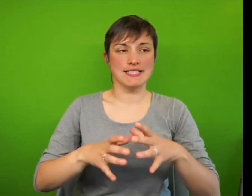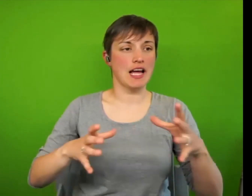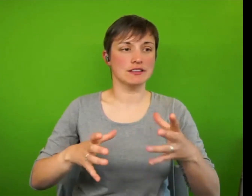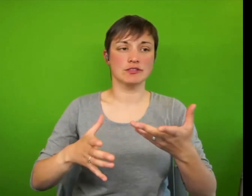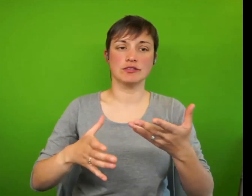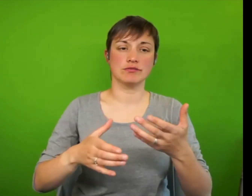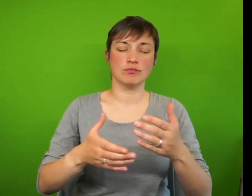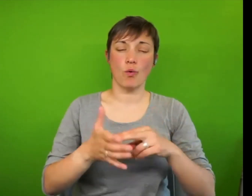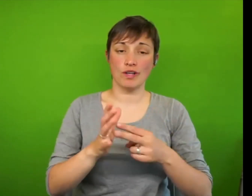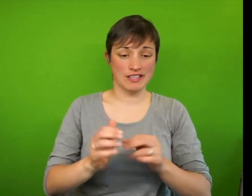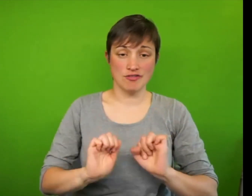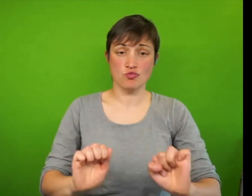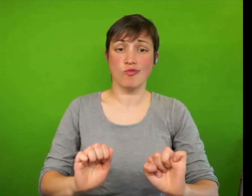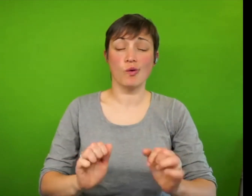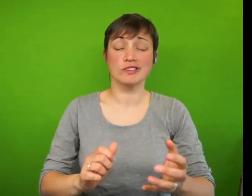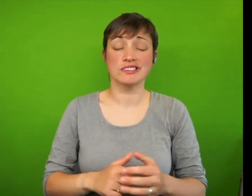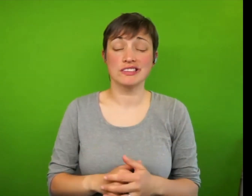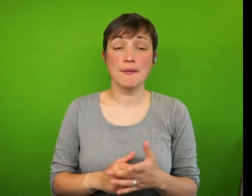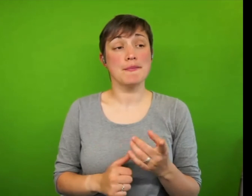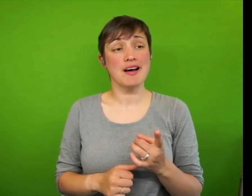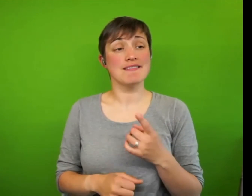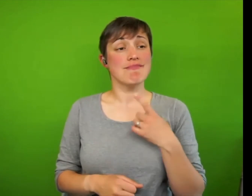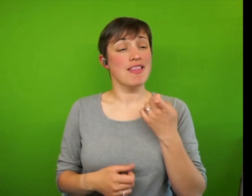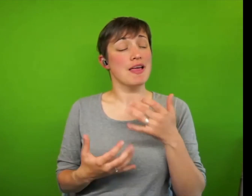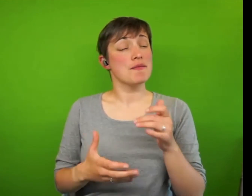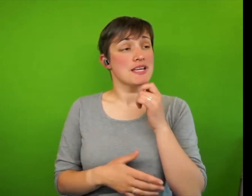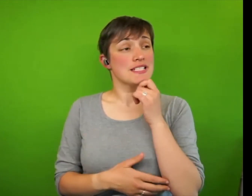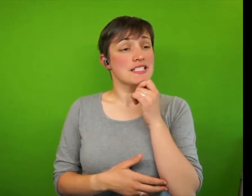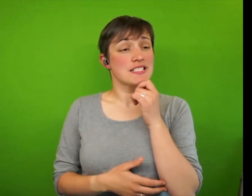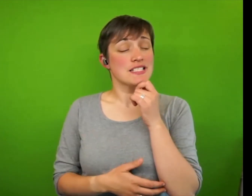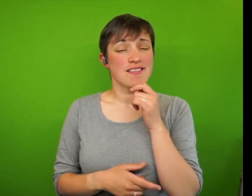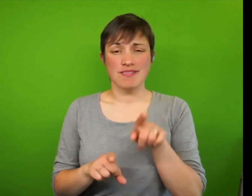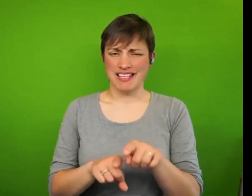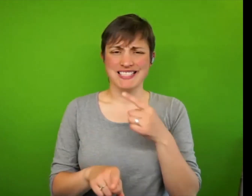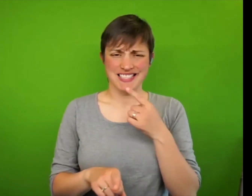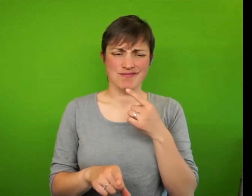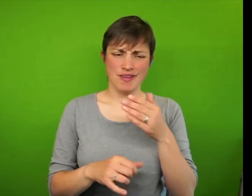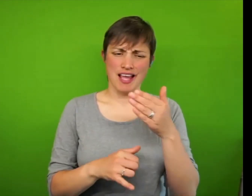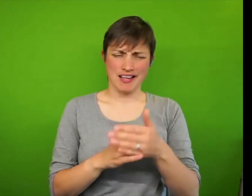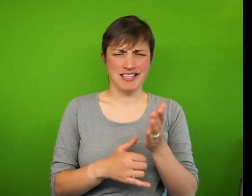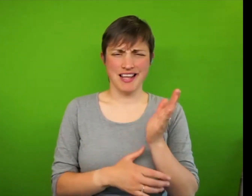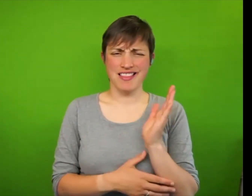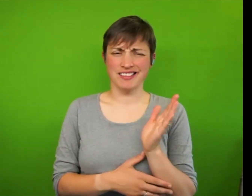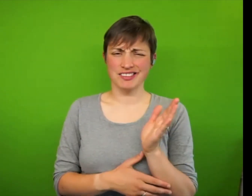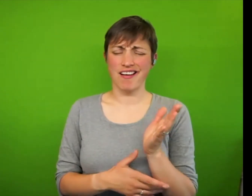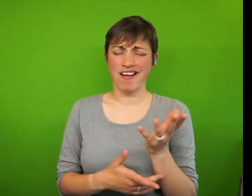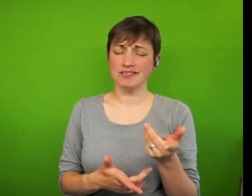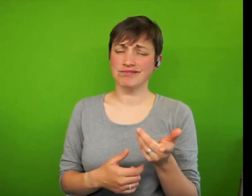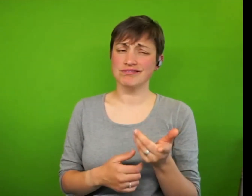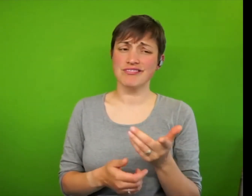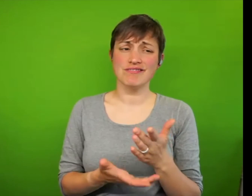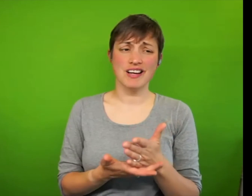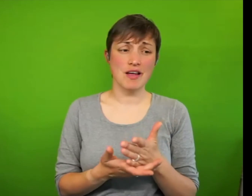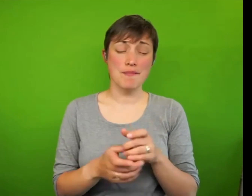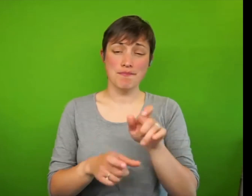think it's been, as I said towards the end of the lecture, involving people with